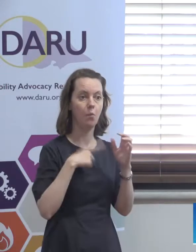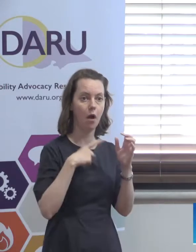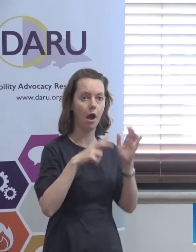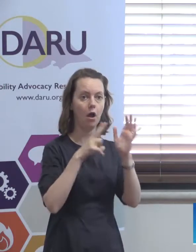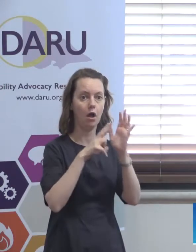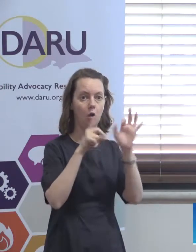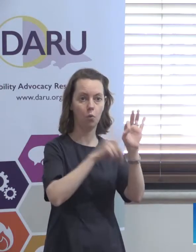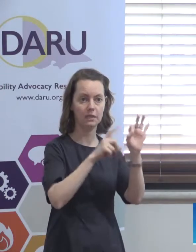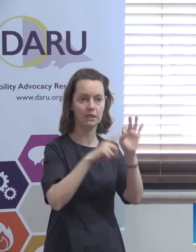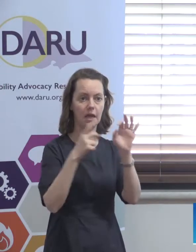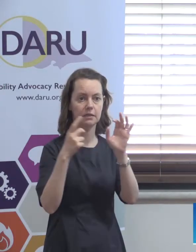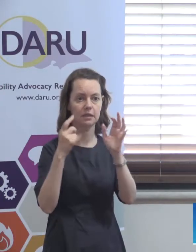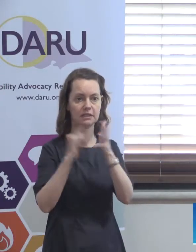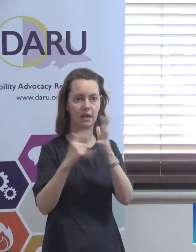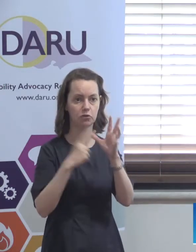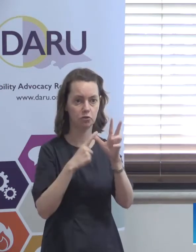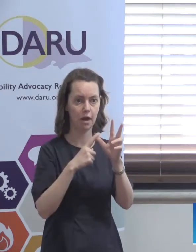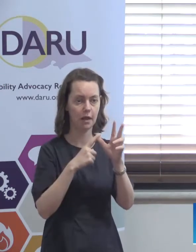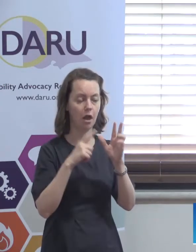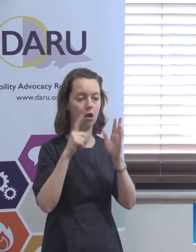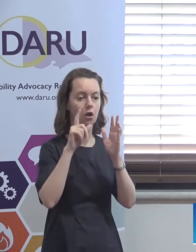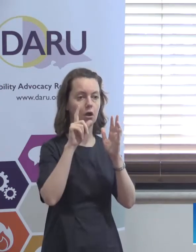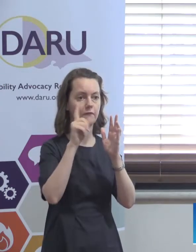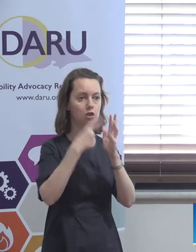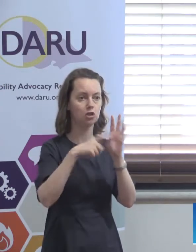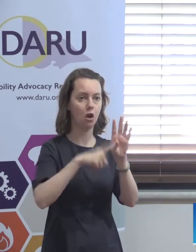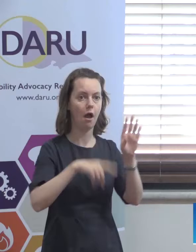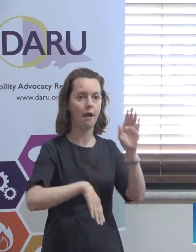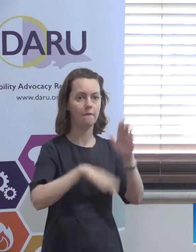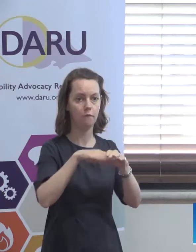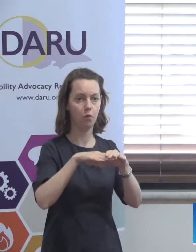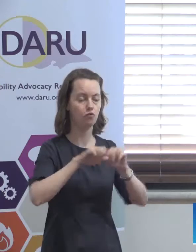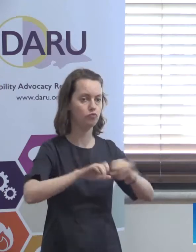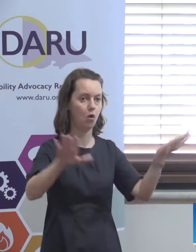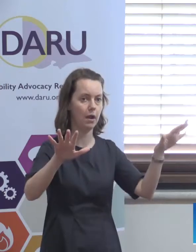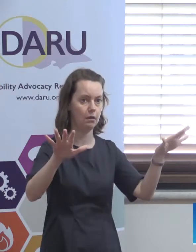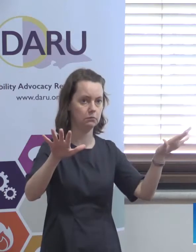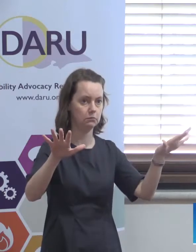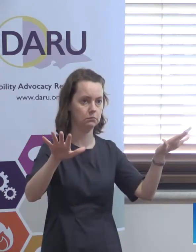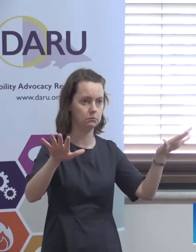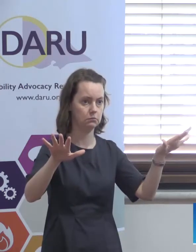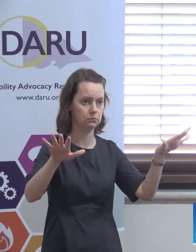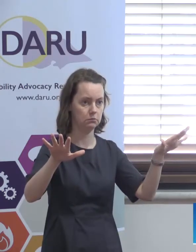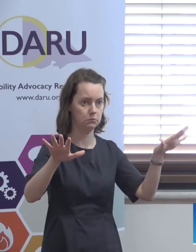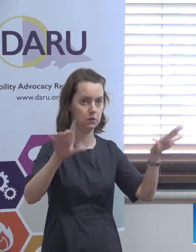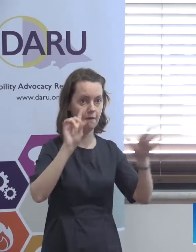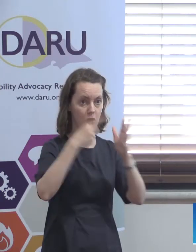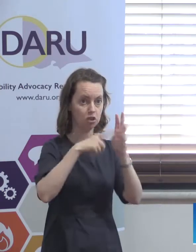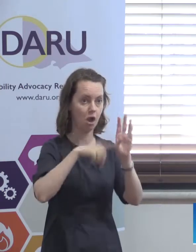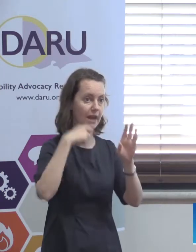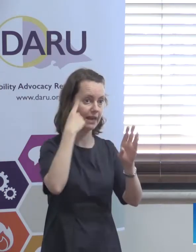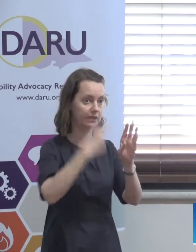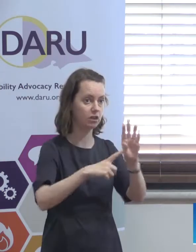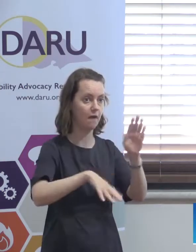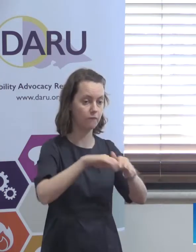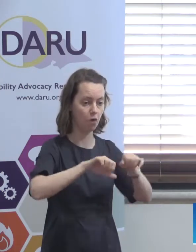2018, the NDIS will have fully rolled out. It already has, of course, in the ACT. So that means by the 1st of July next